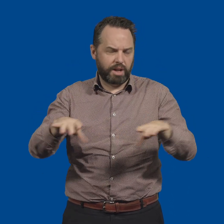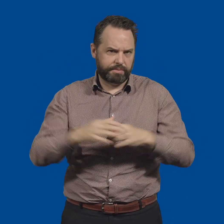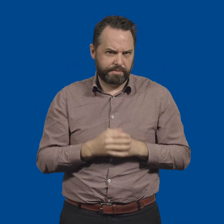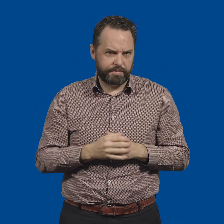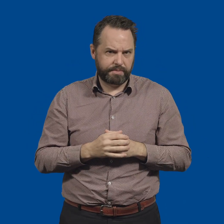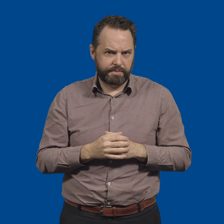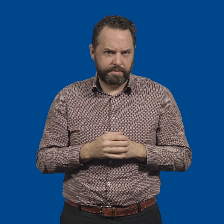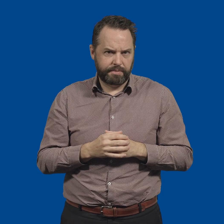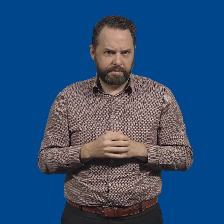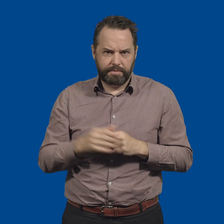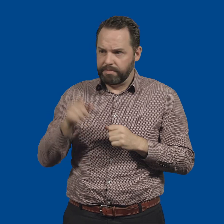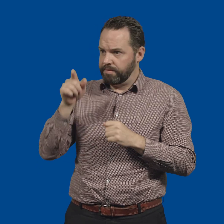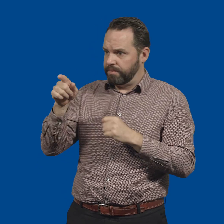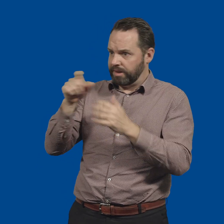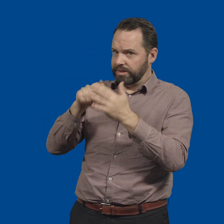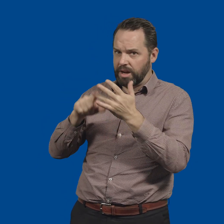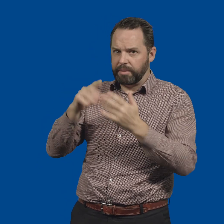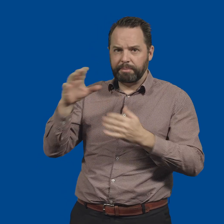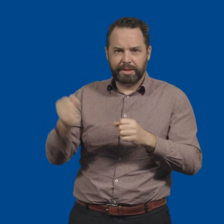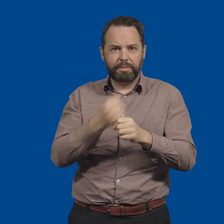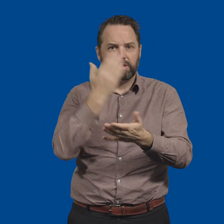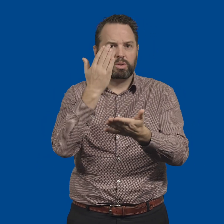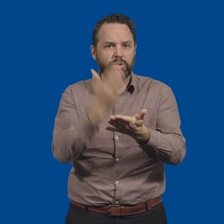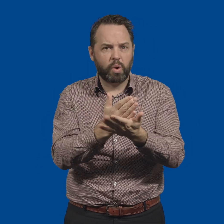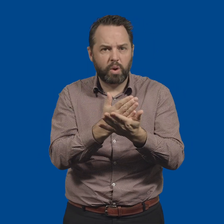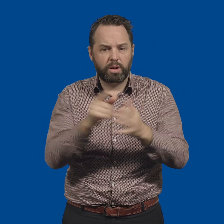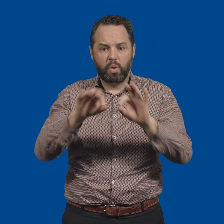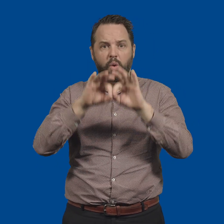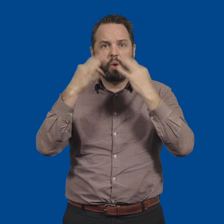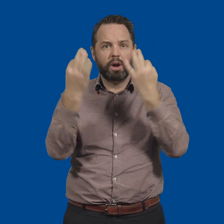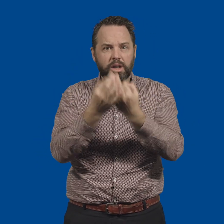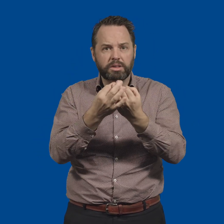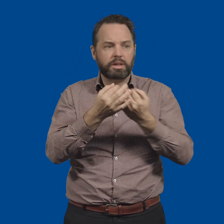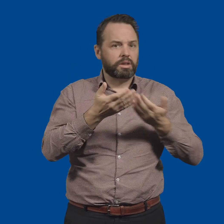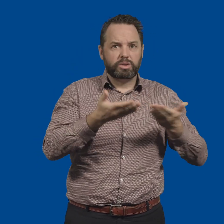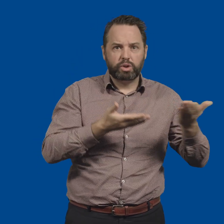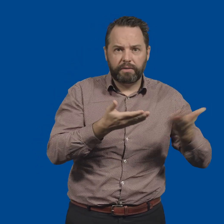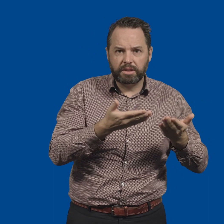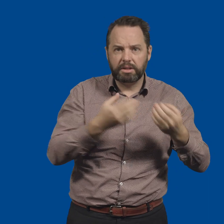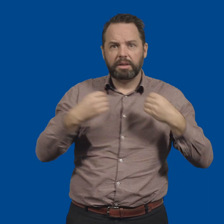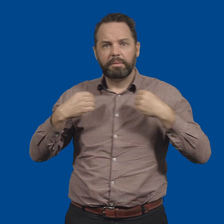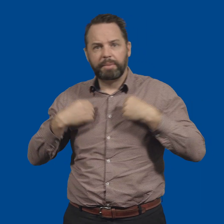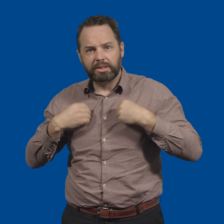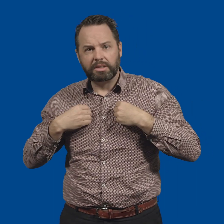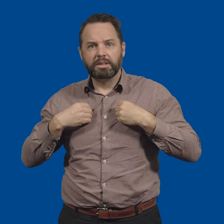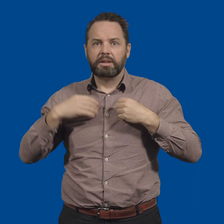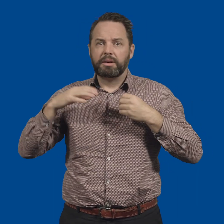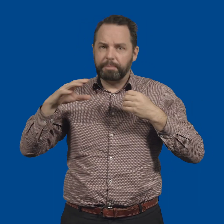The CEO must ensure the organisation's services and business model are sustainable, contemporary